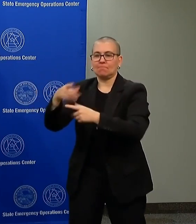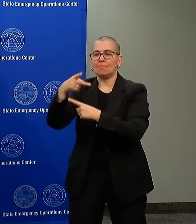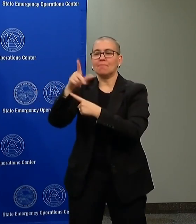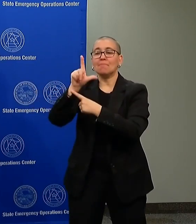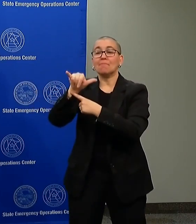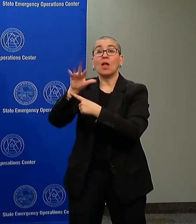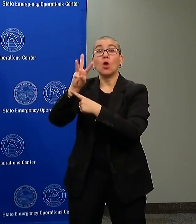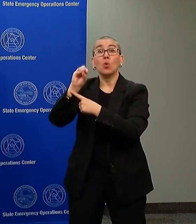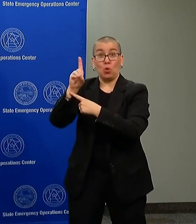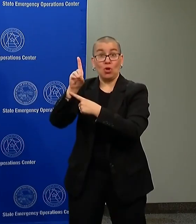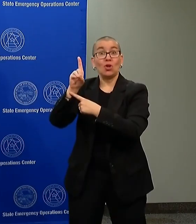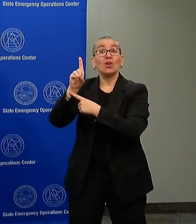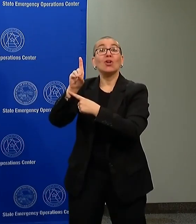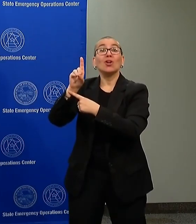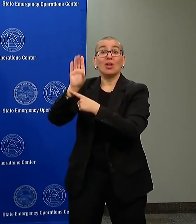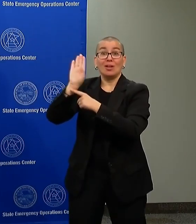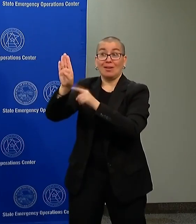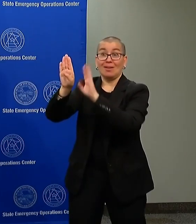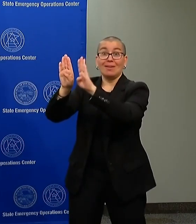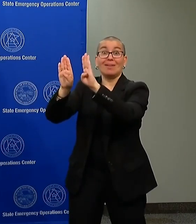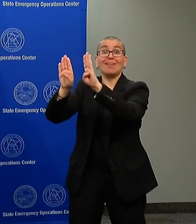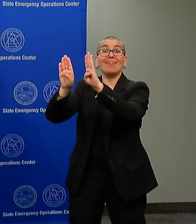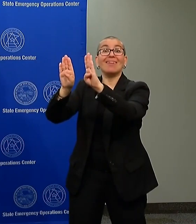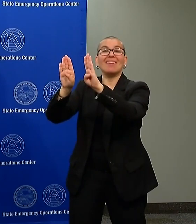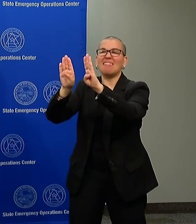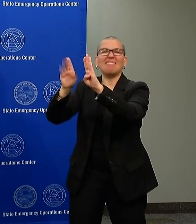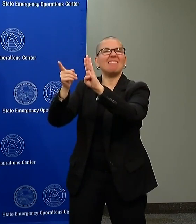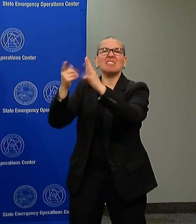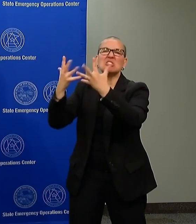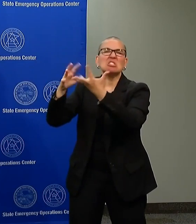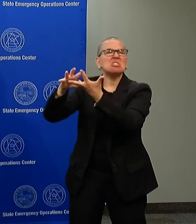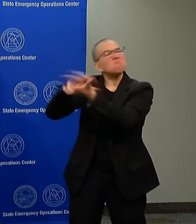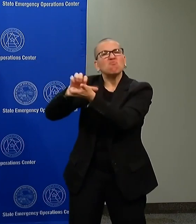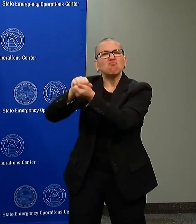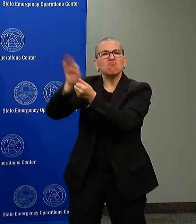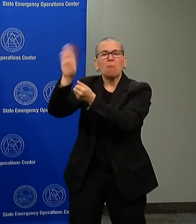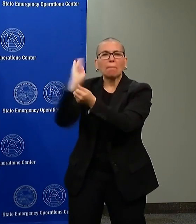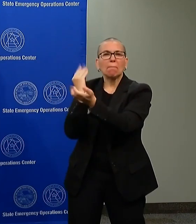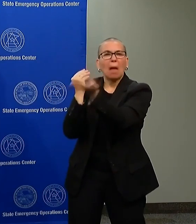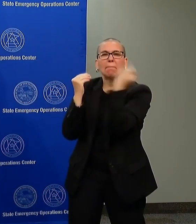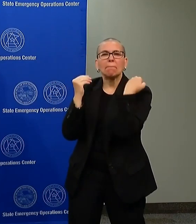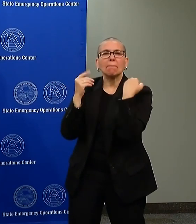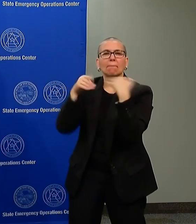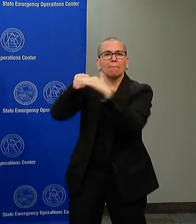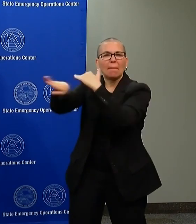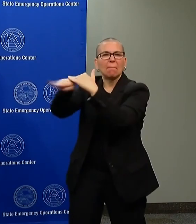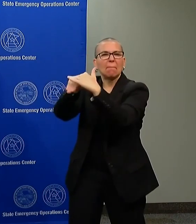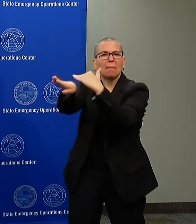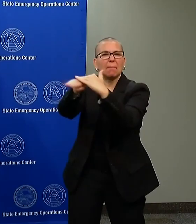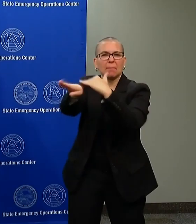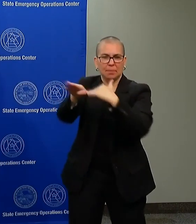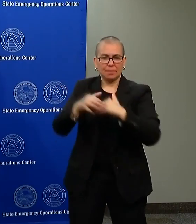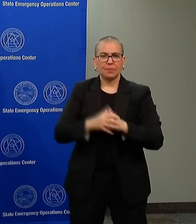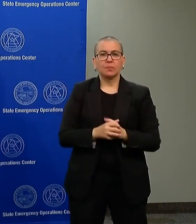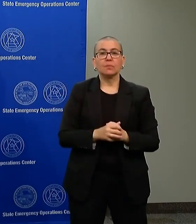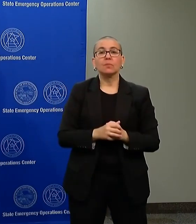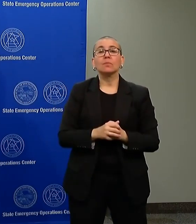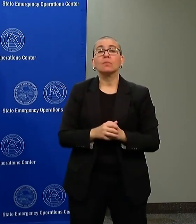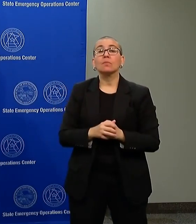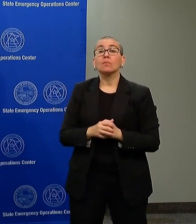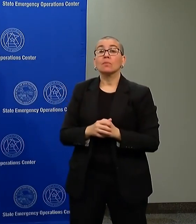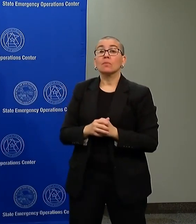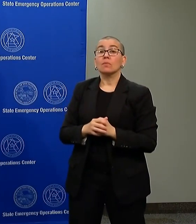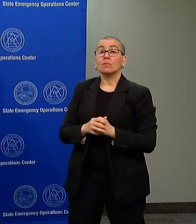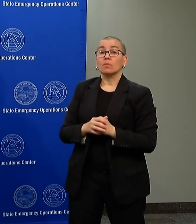were significant numbers for burglary. And then there was about a third of that total was for